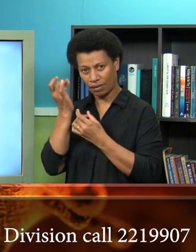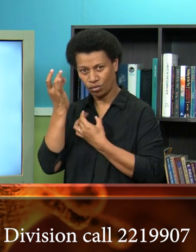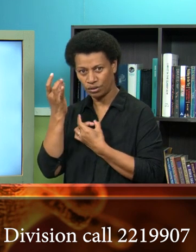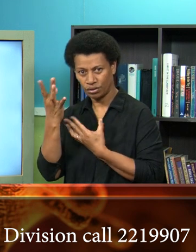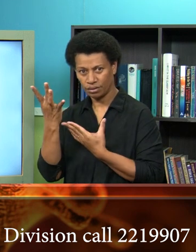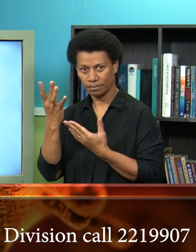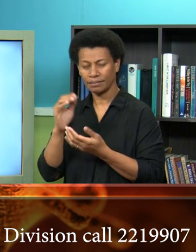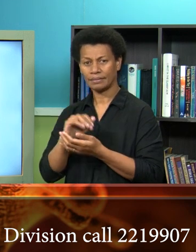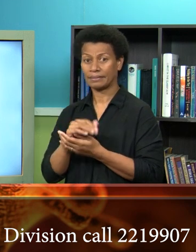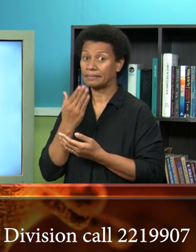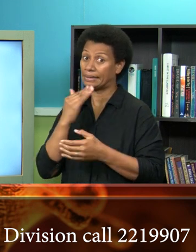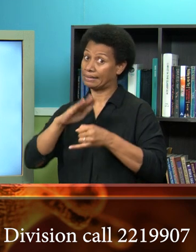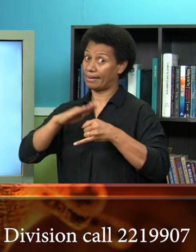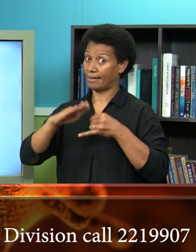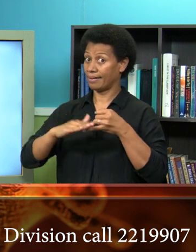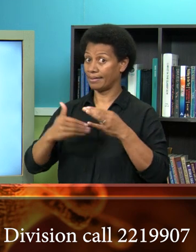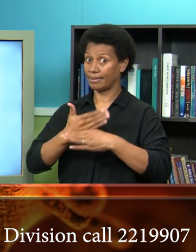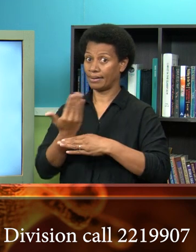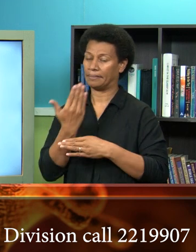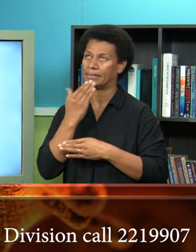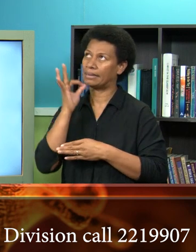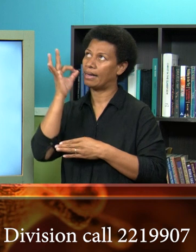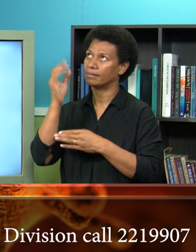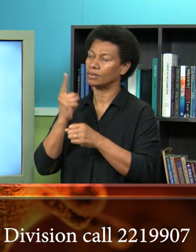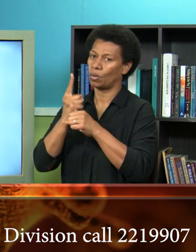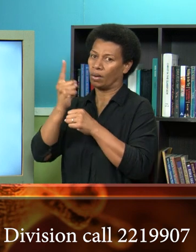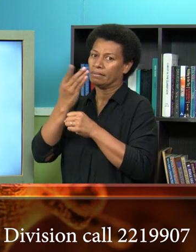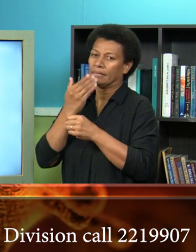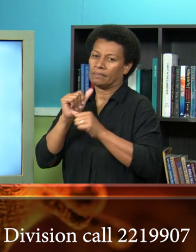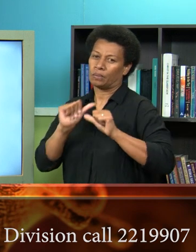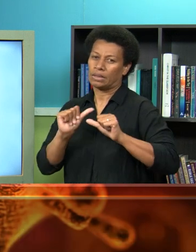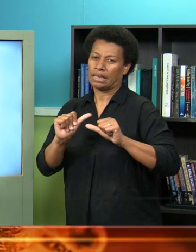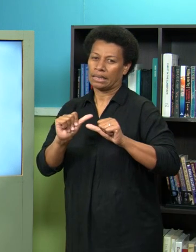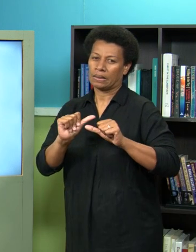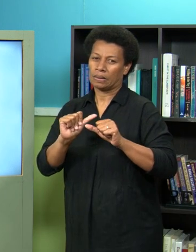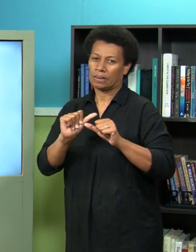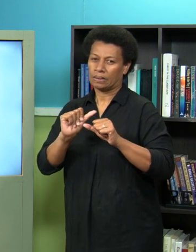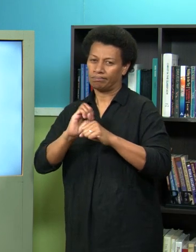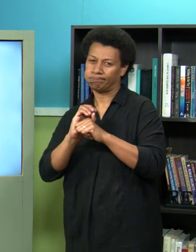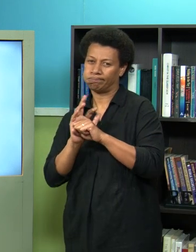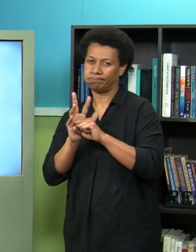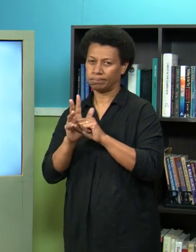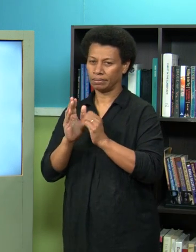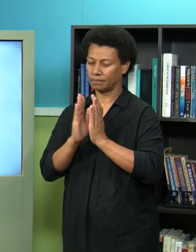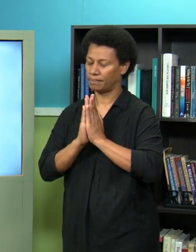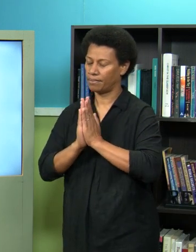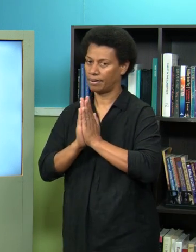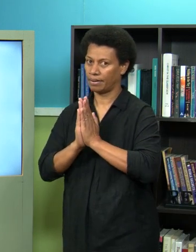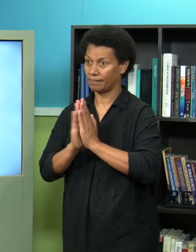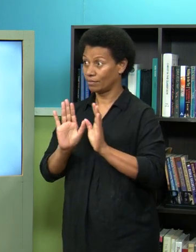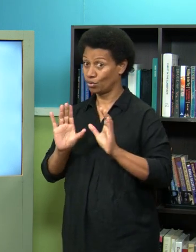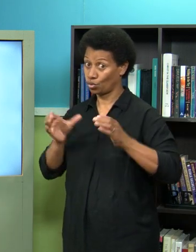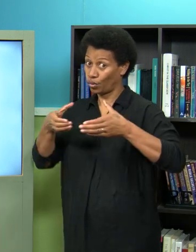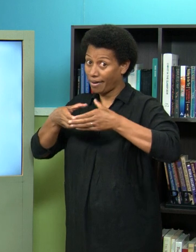to pray and ask god to guide us through this pandemic because remember it's only together that we can defeat